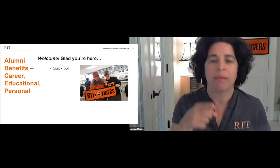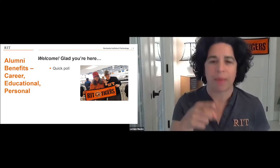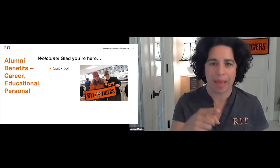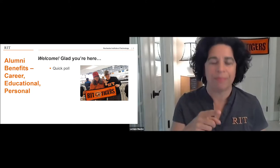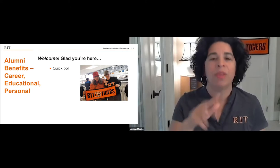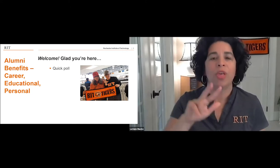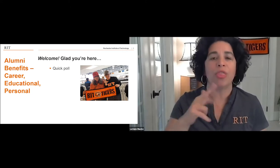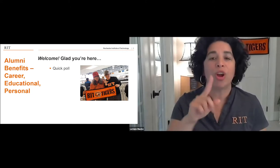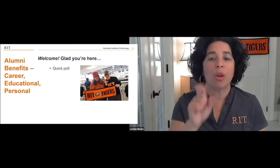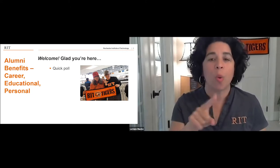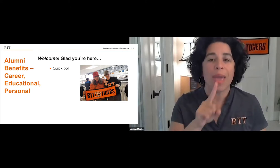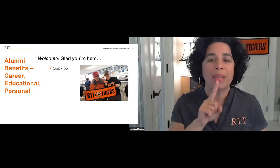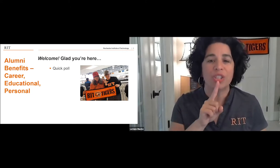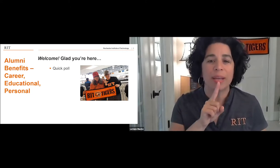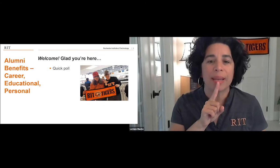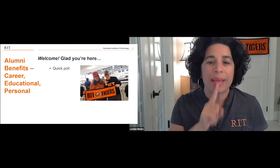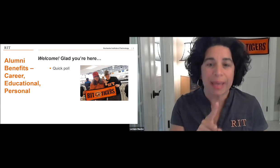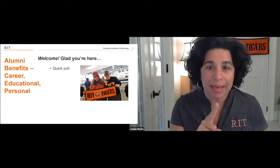All right, here's our third question.